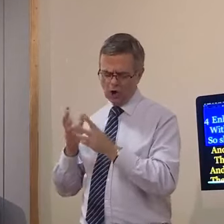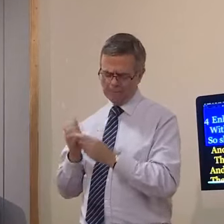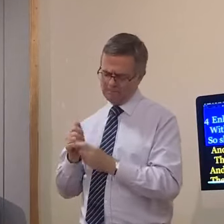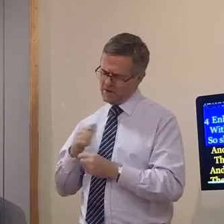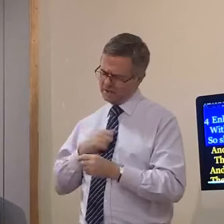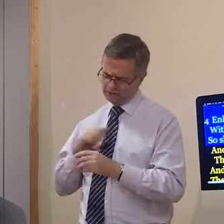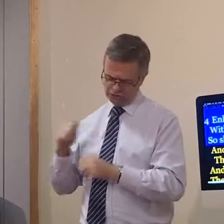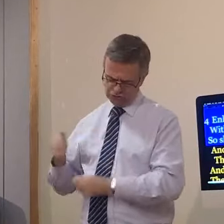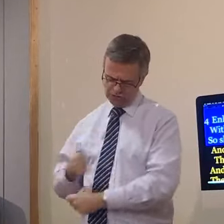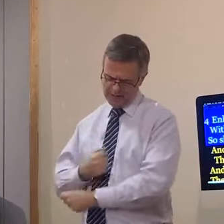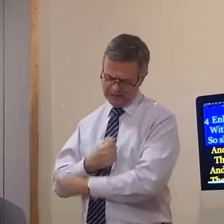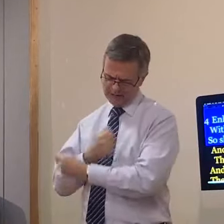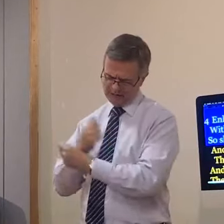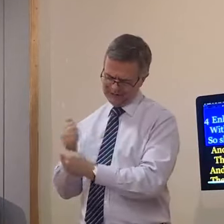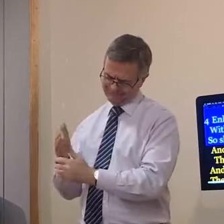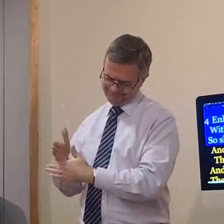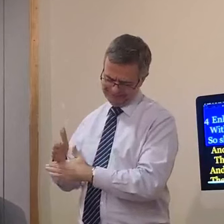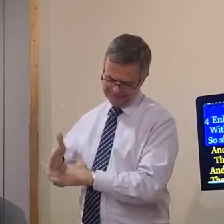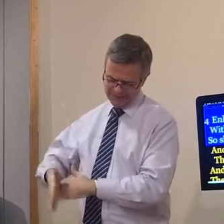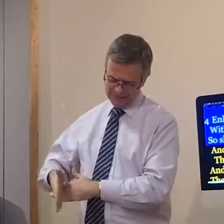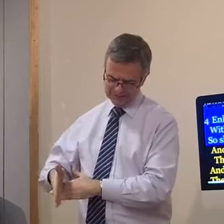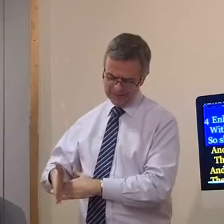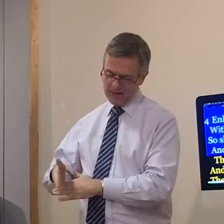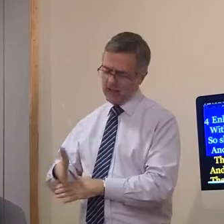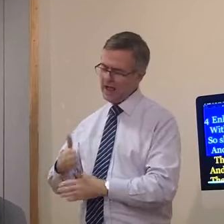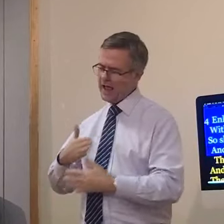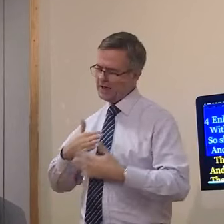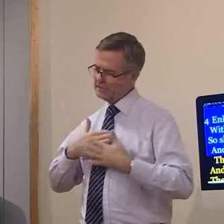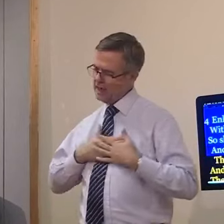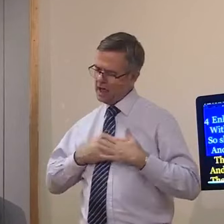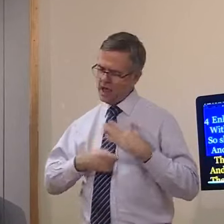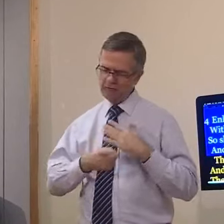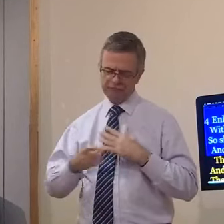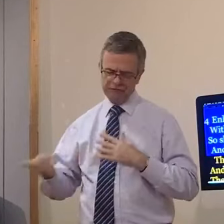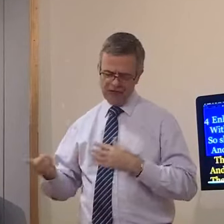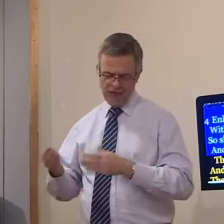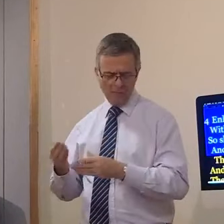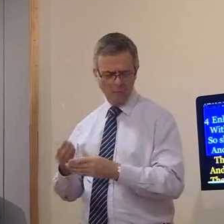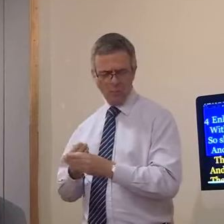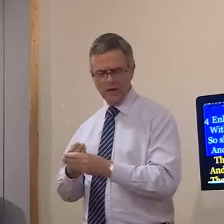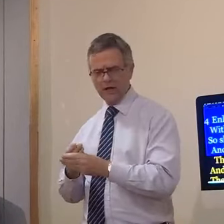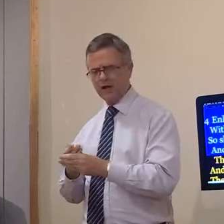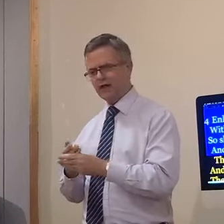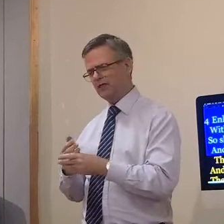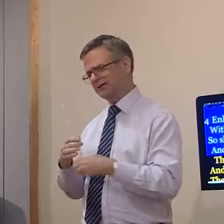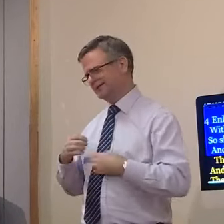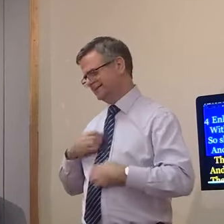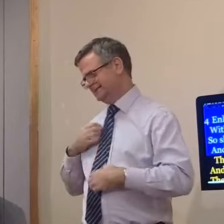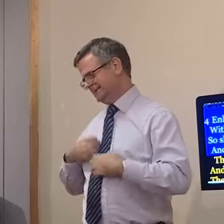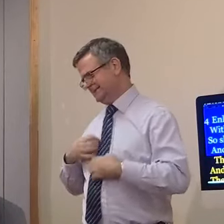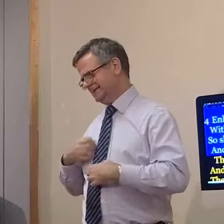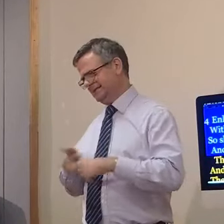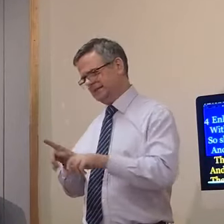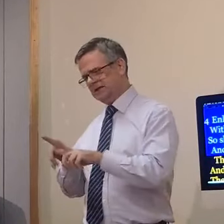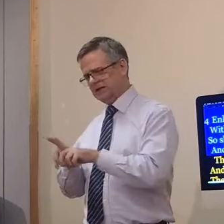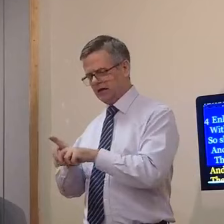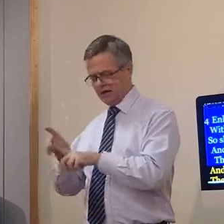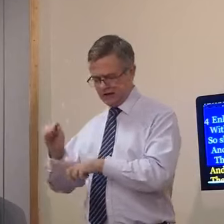my strength exert and love them with a seal by